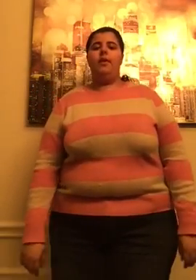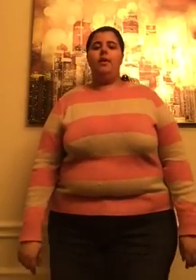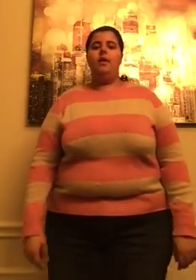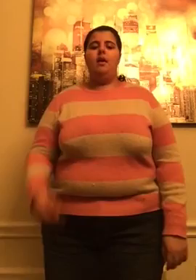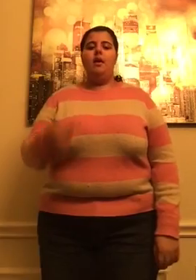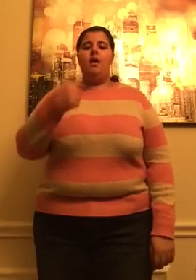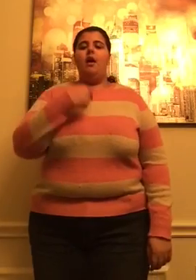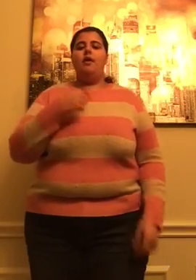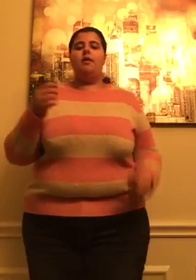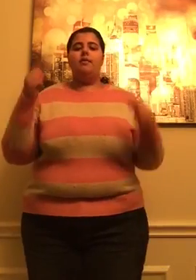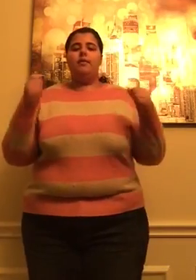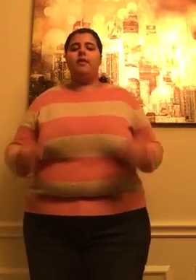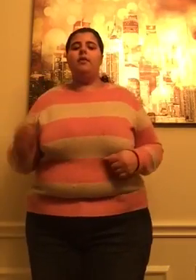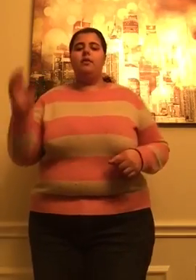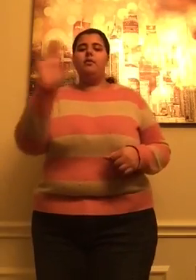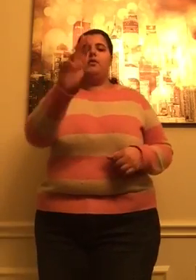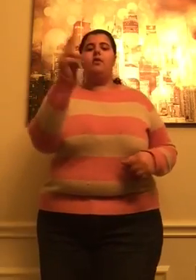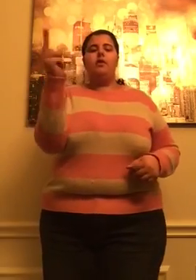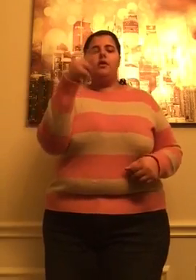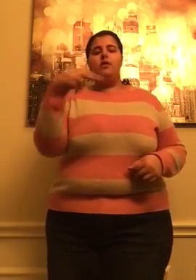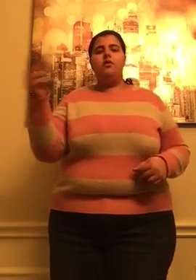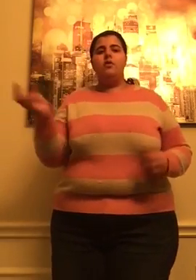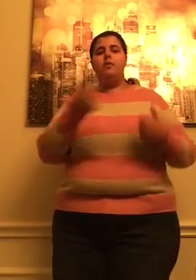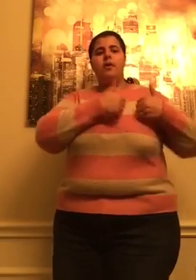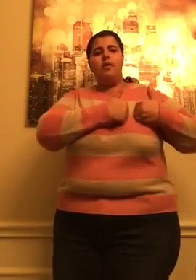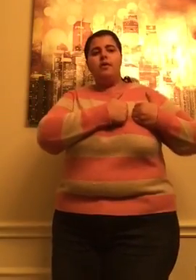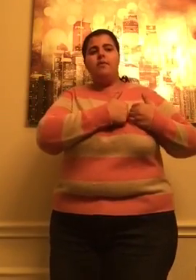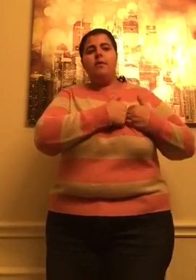I can be your hero, baby